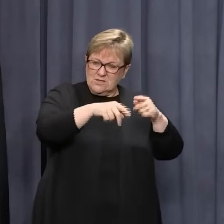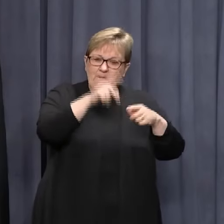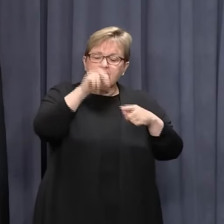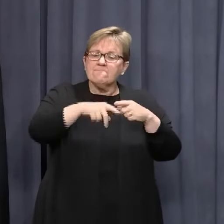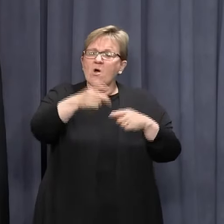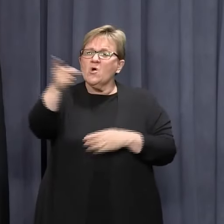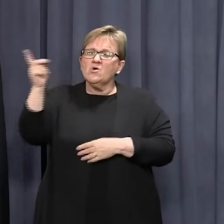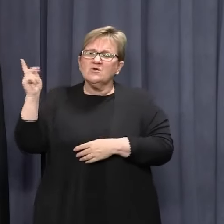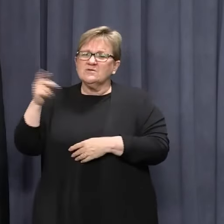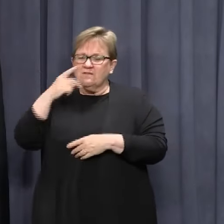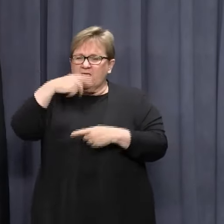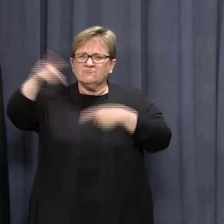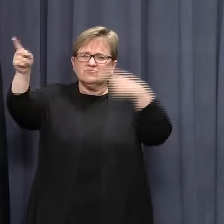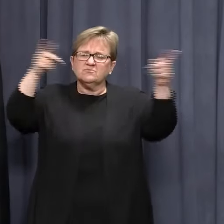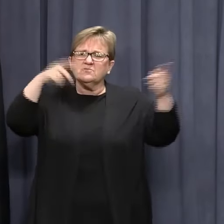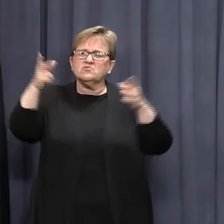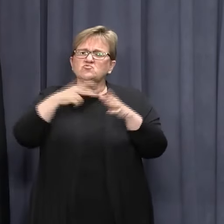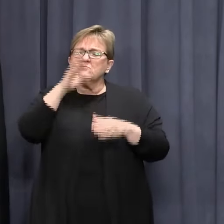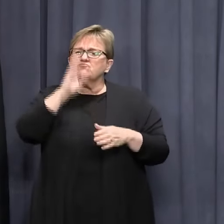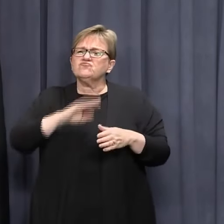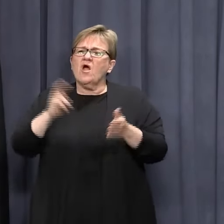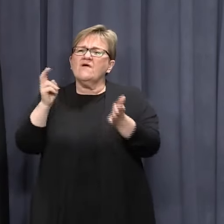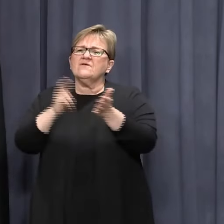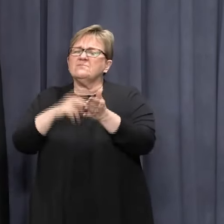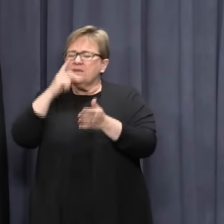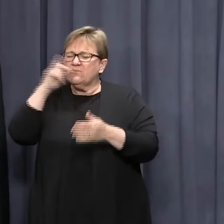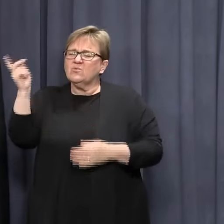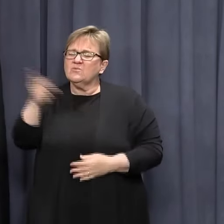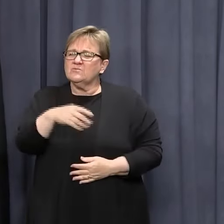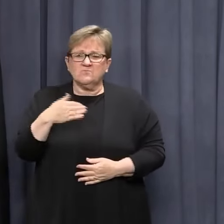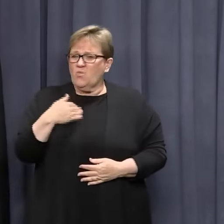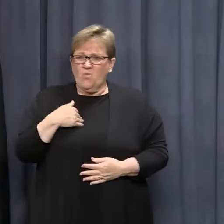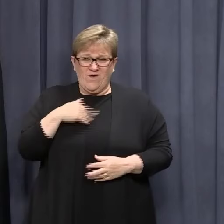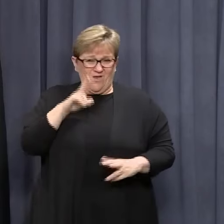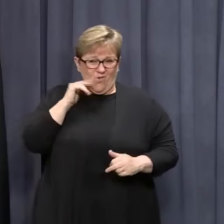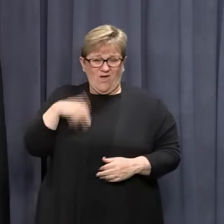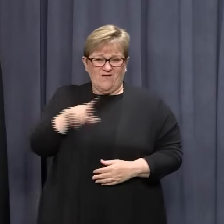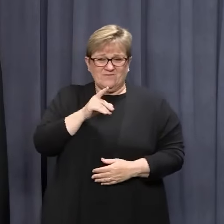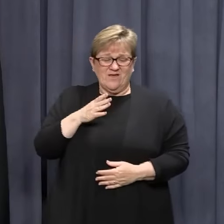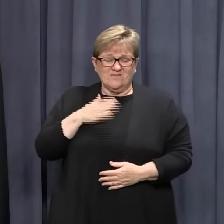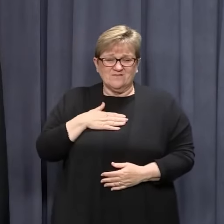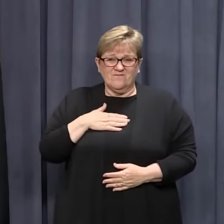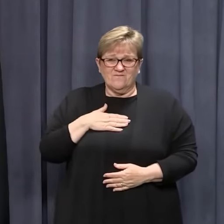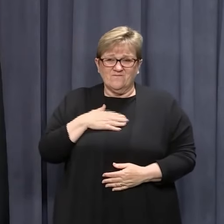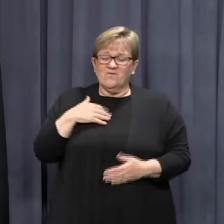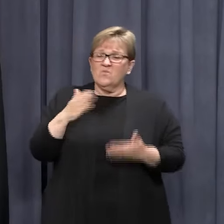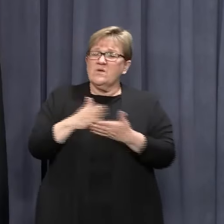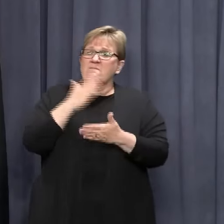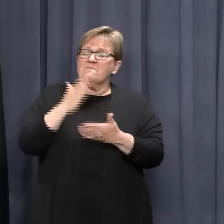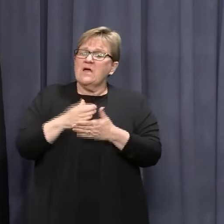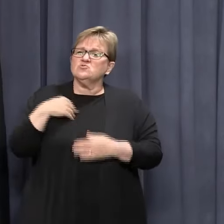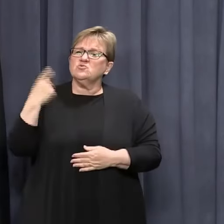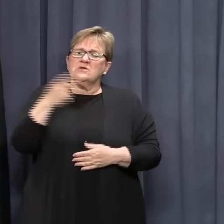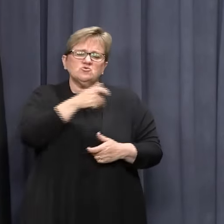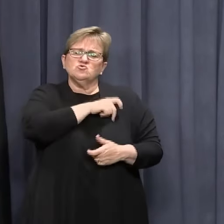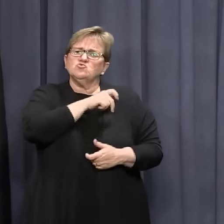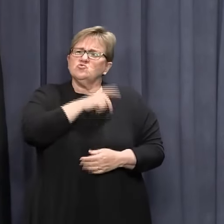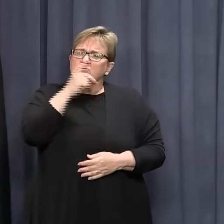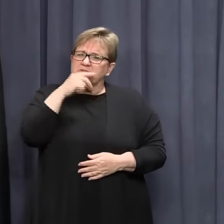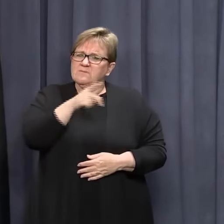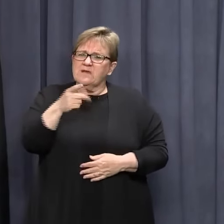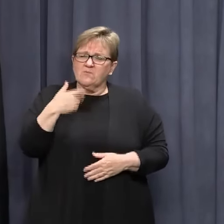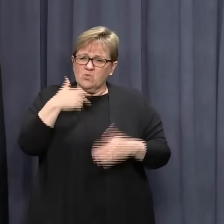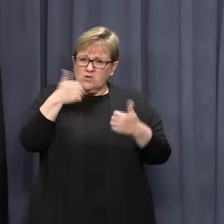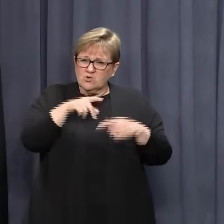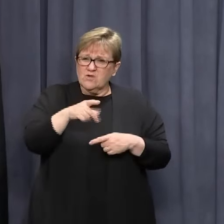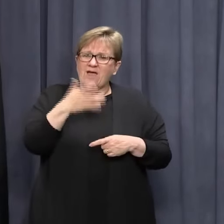jurisdictions outsource that to a a private contractor. We've got, we made sure that each of our security personnel